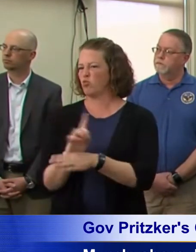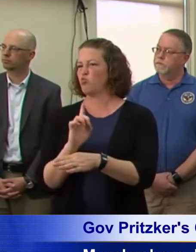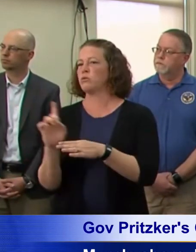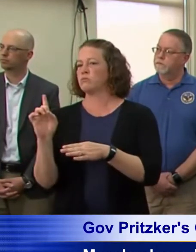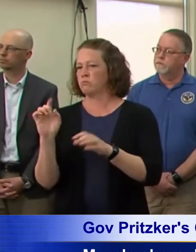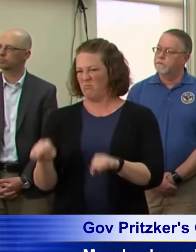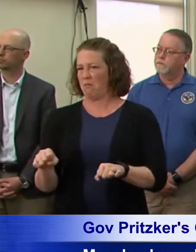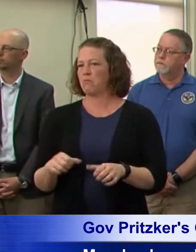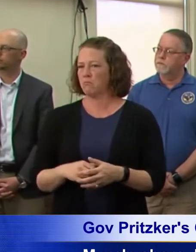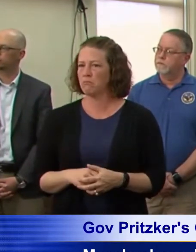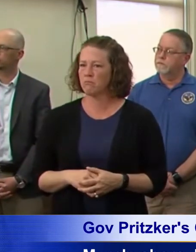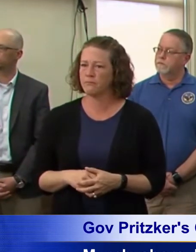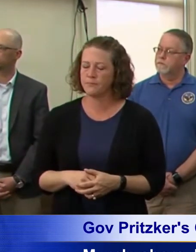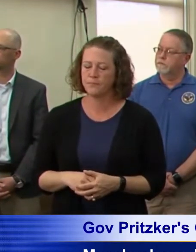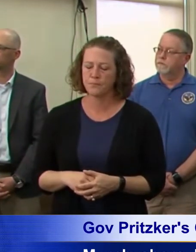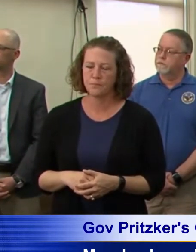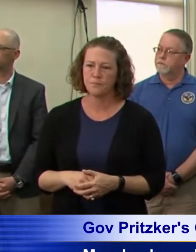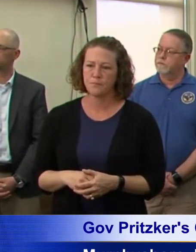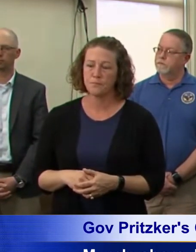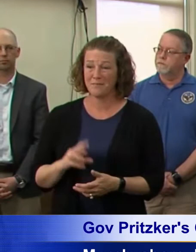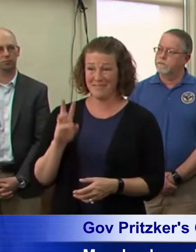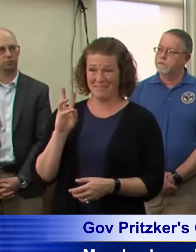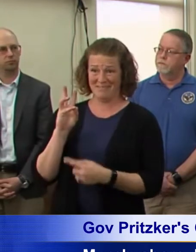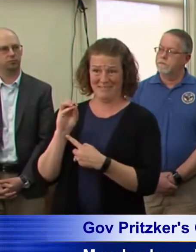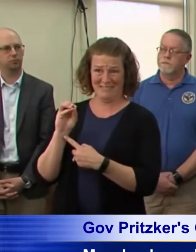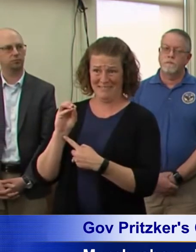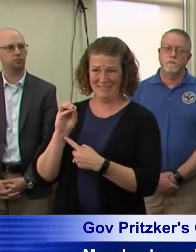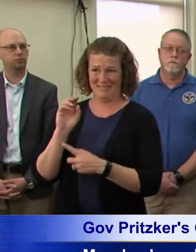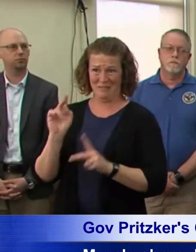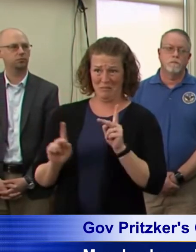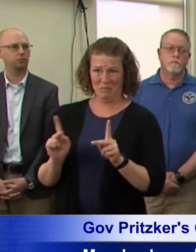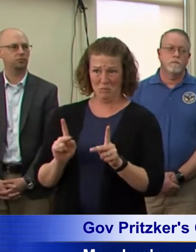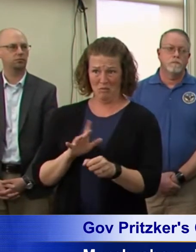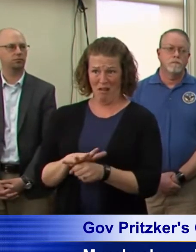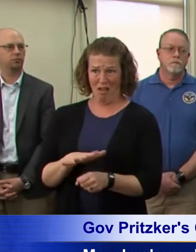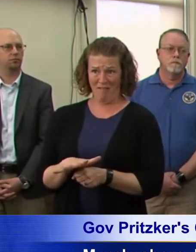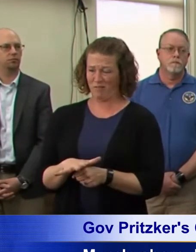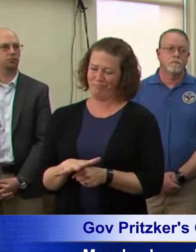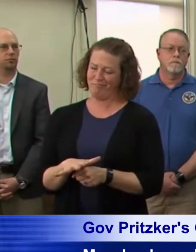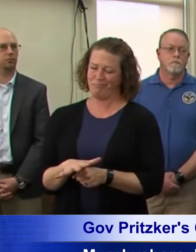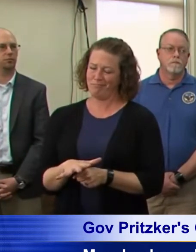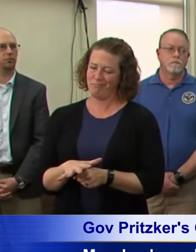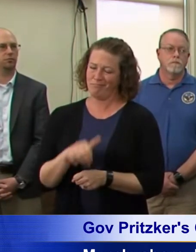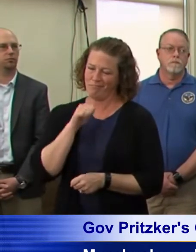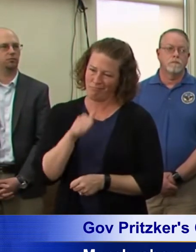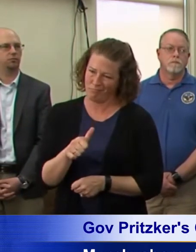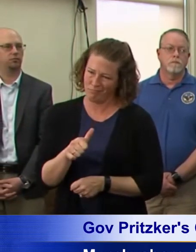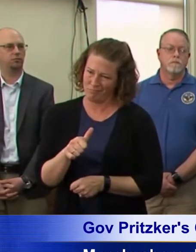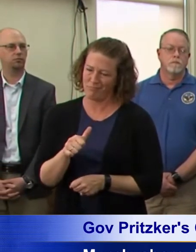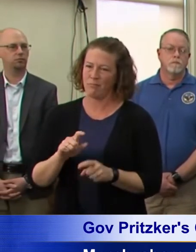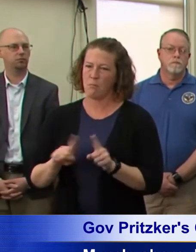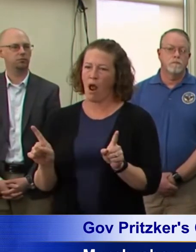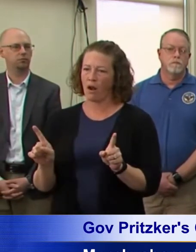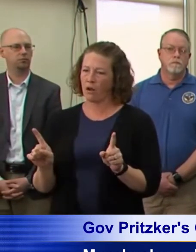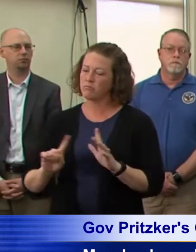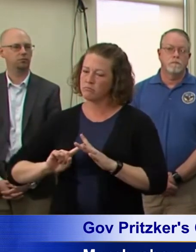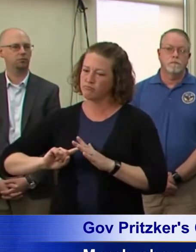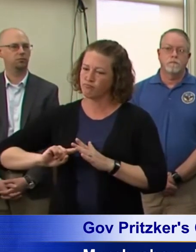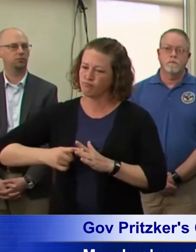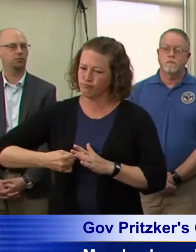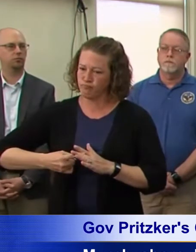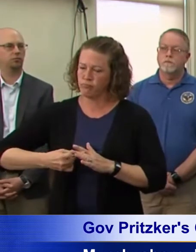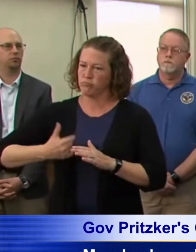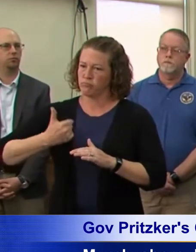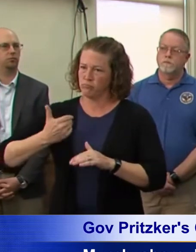one of the many functions. Is 60 enough to do everything we need? Likely not. But we just began to call up